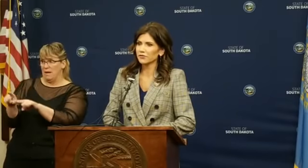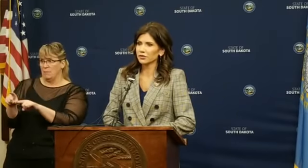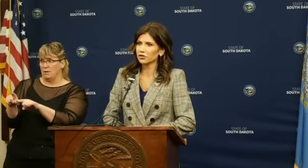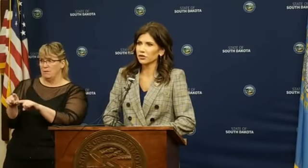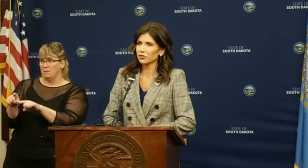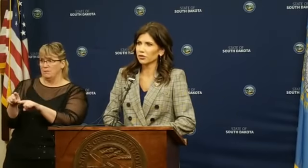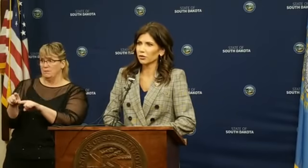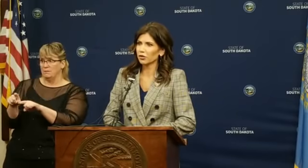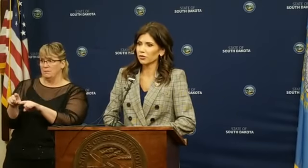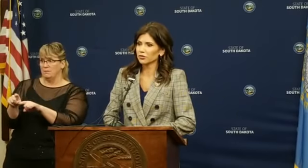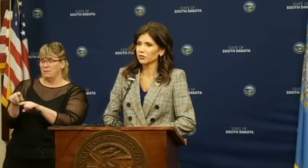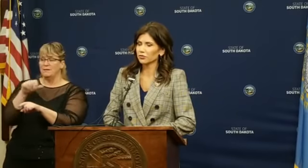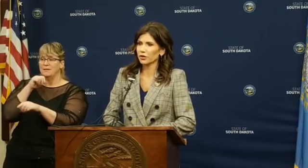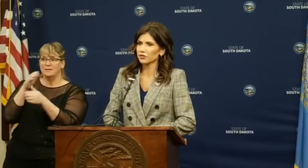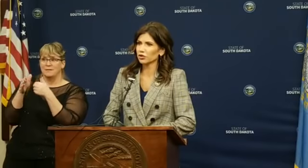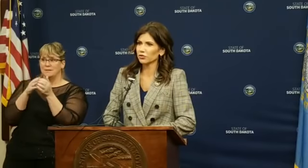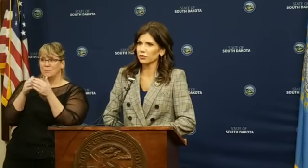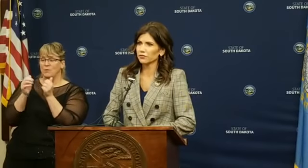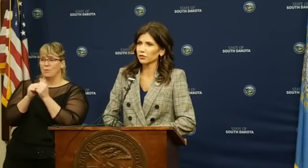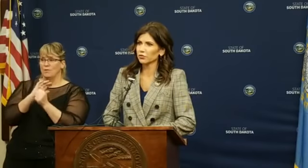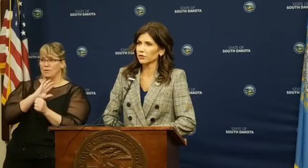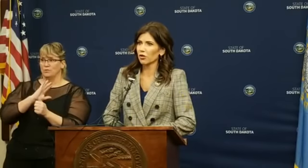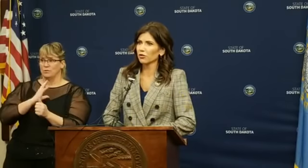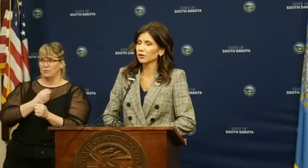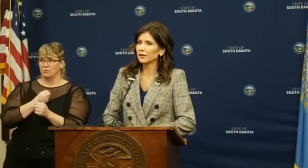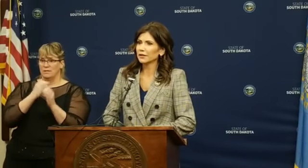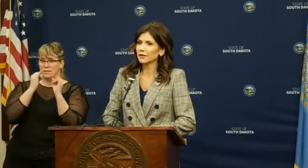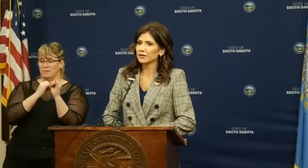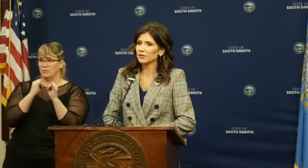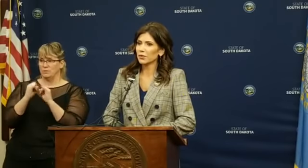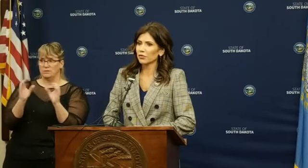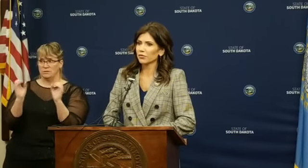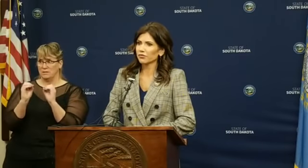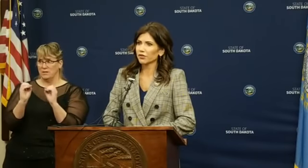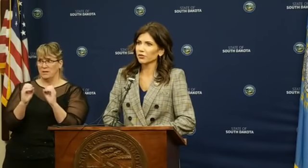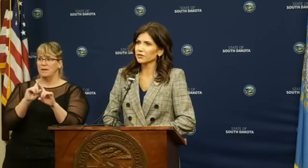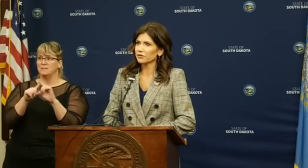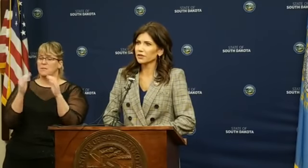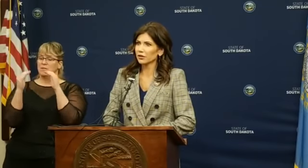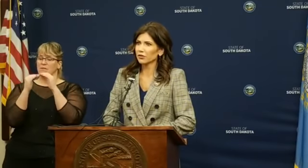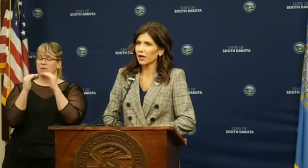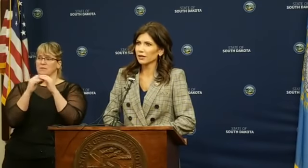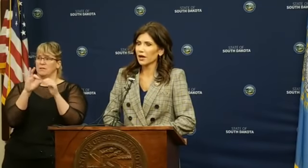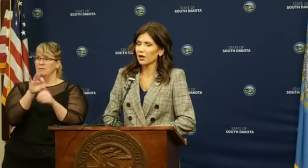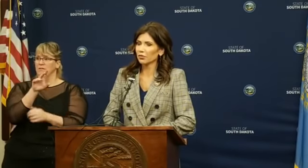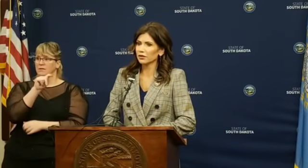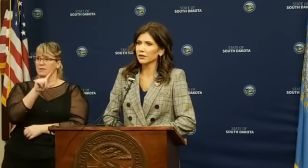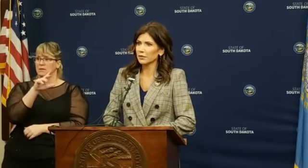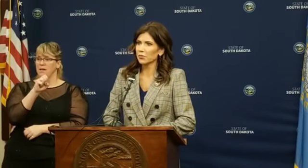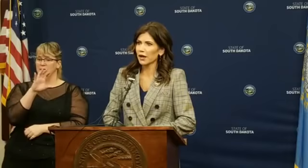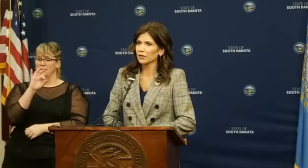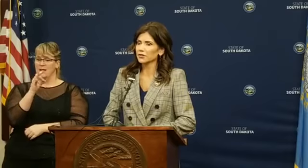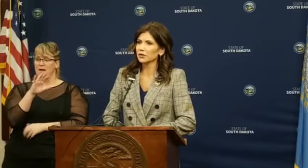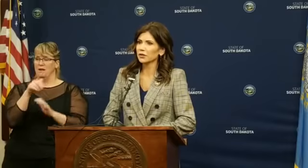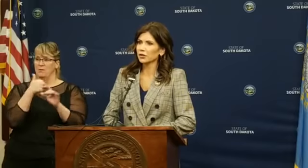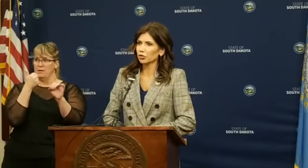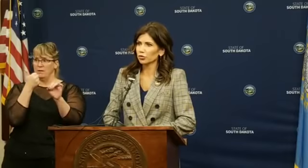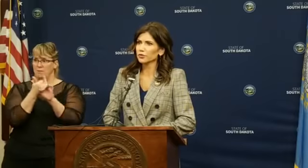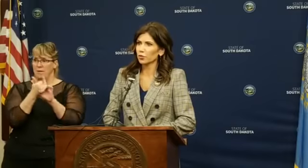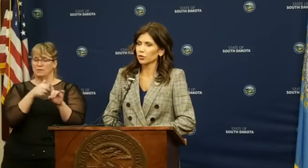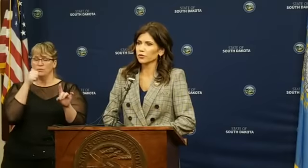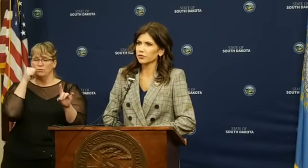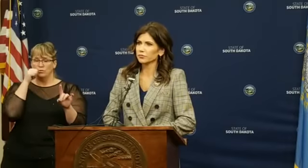isn't a definition here in regards to transgender individuals at all. It is about the fairness of Title IX and how it impacts